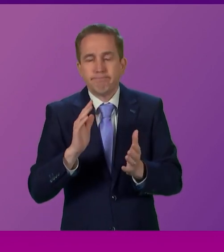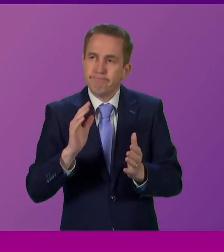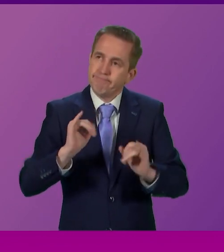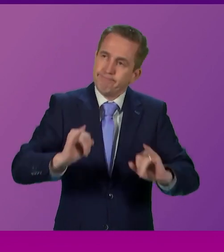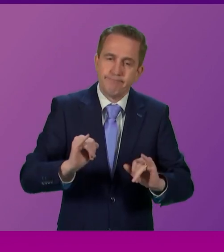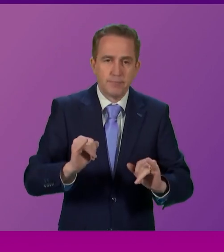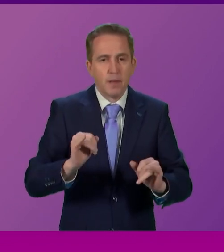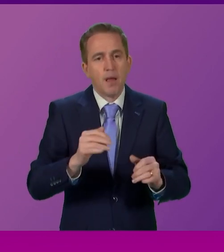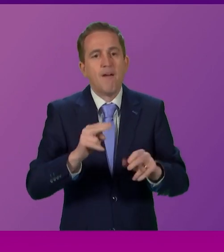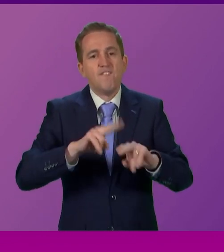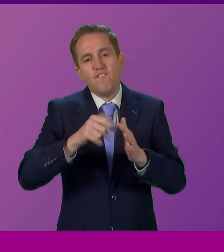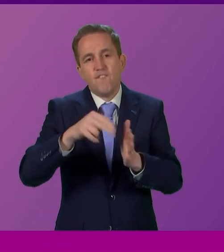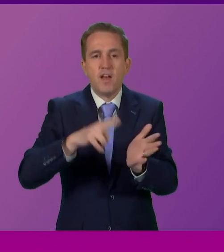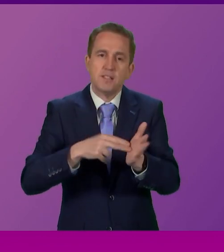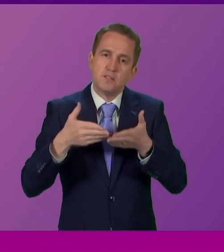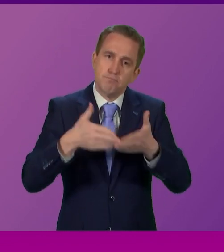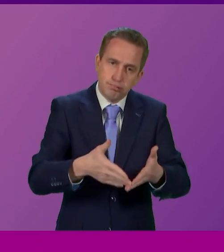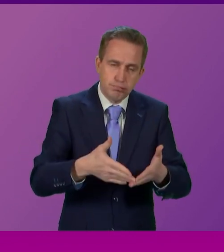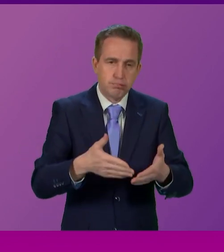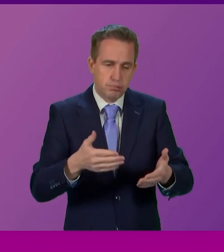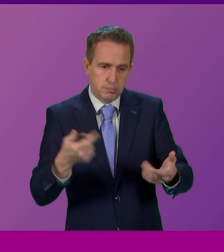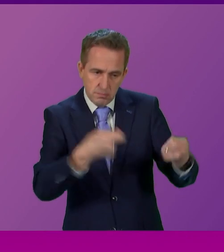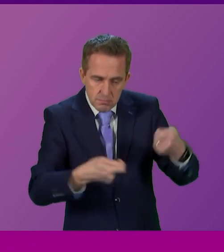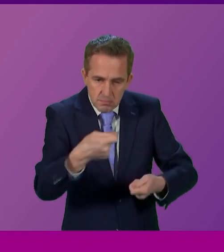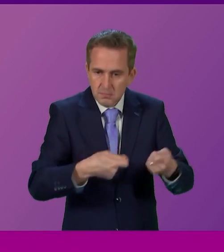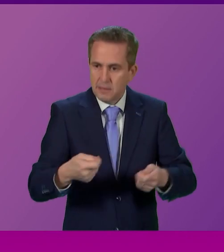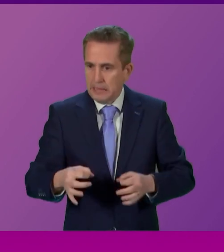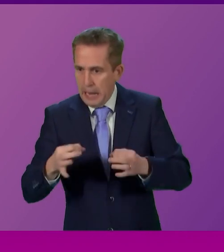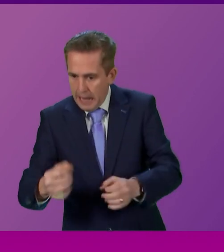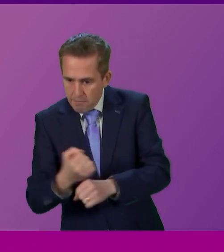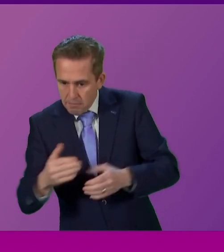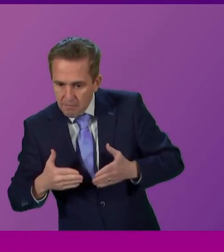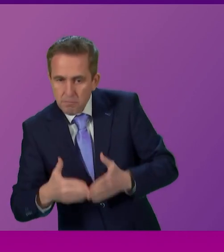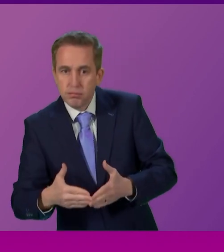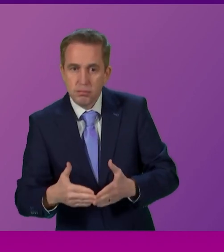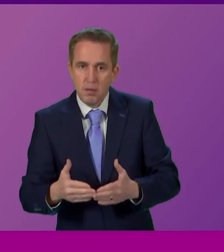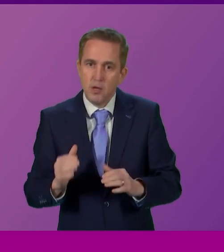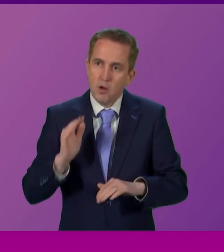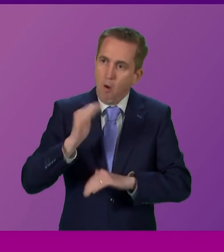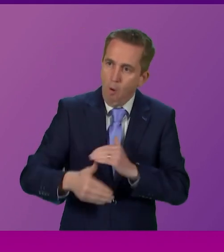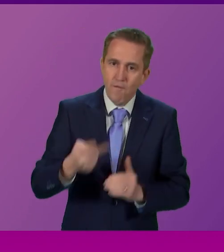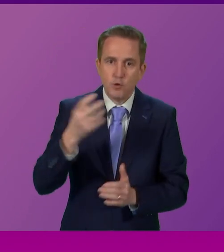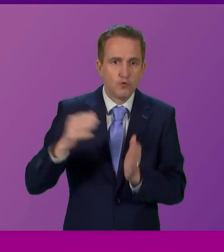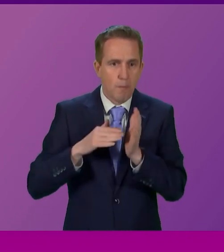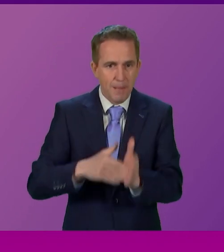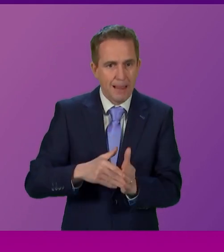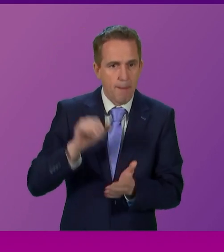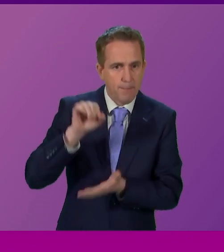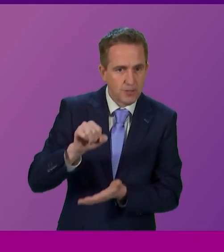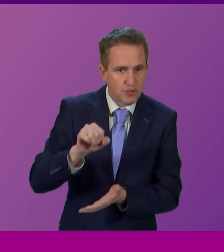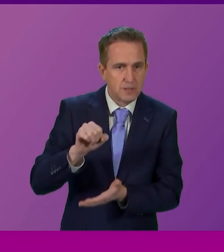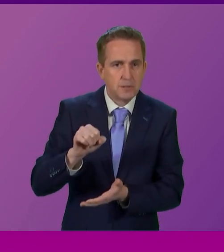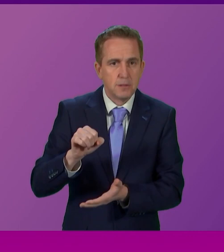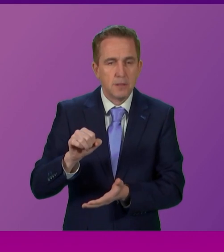of Ferguson Marine. The delay of two ferries could run into £200 million over budget, with Ireland communities